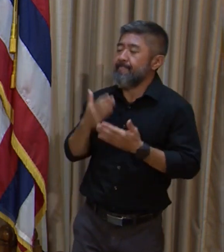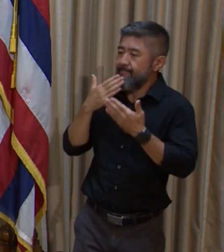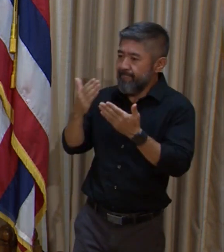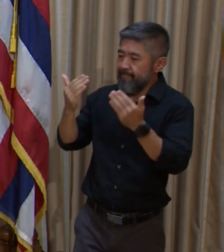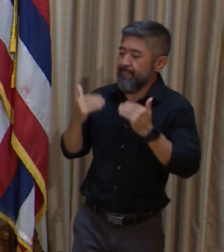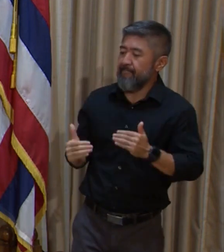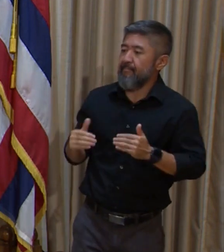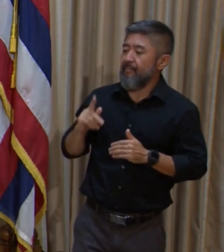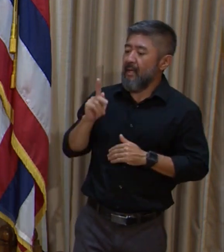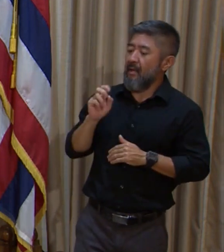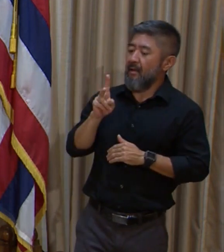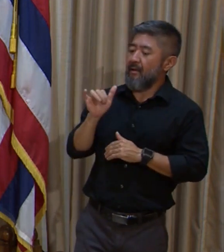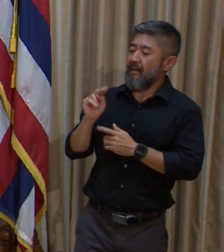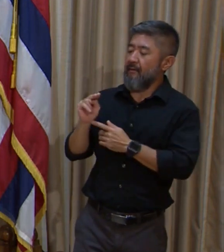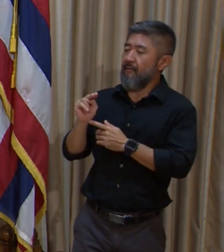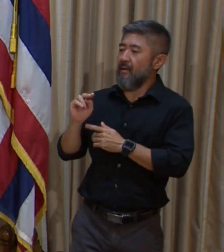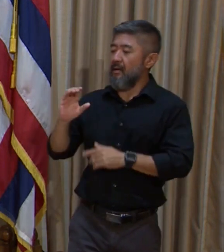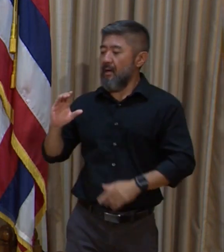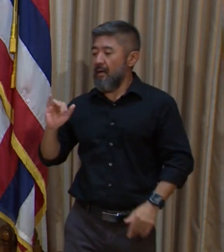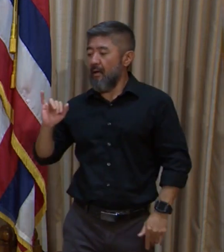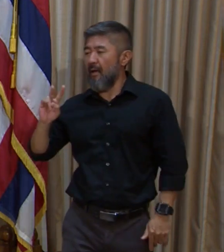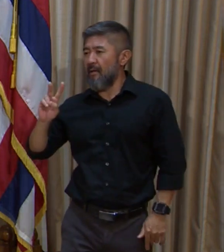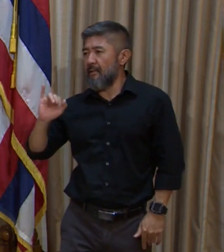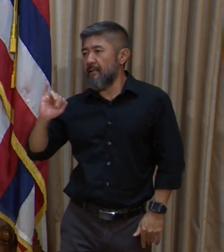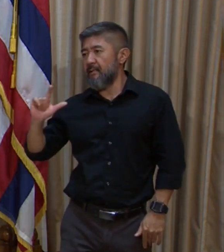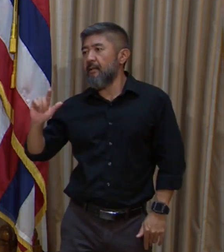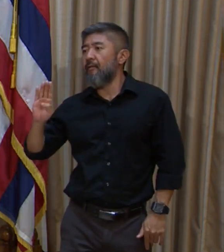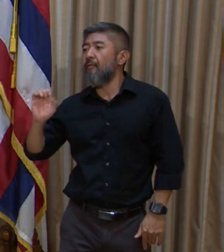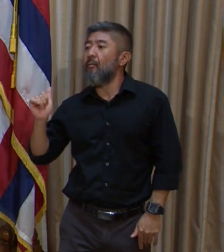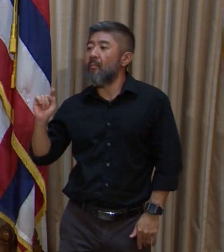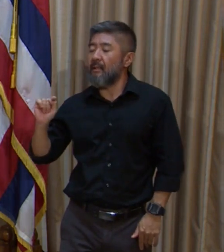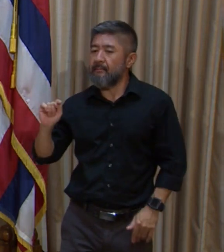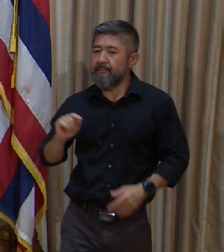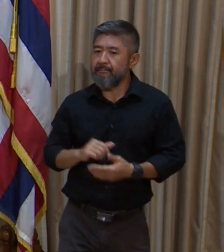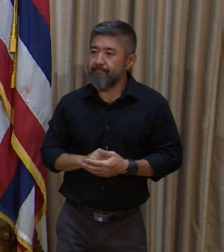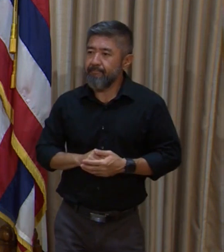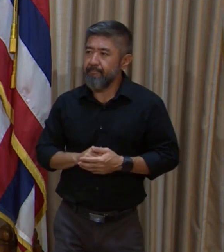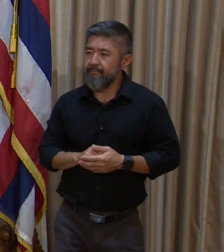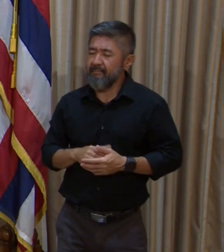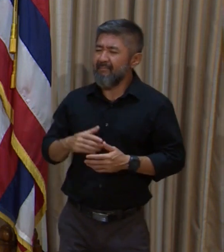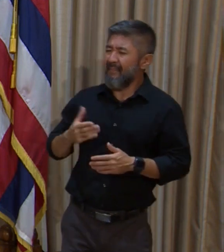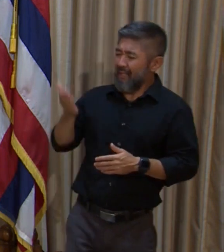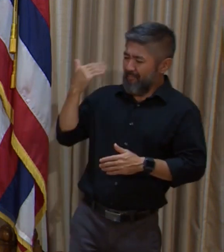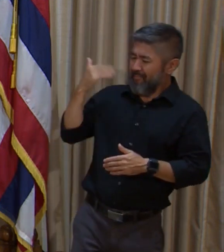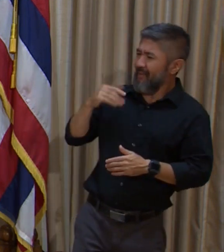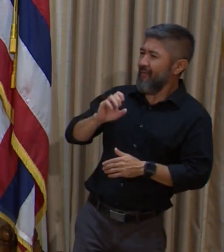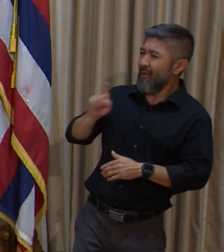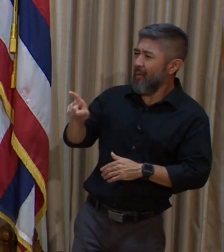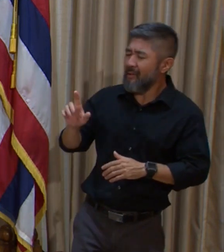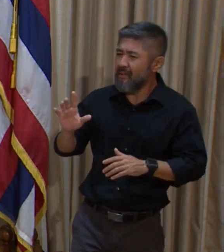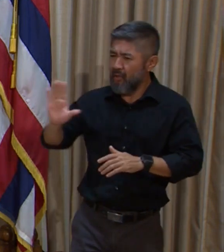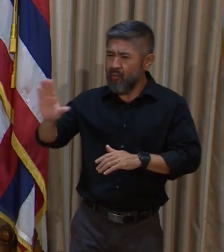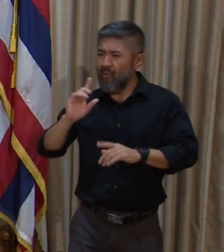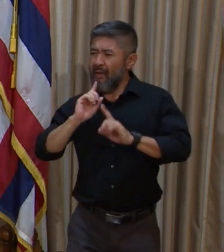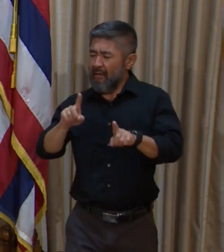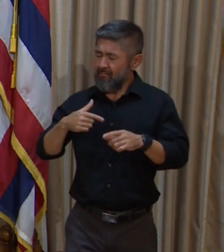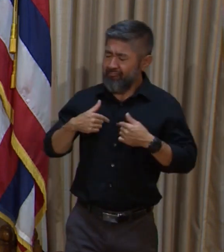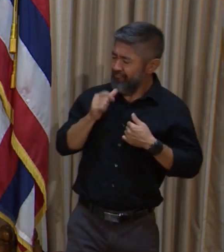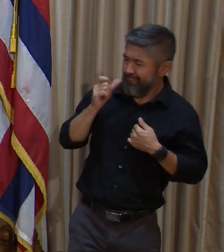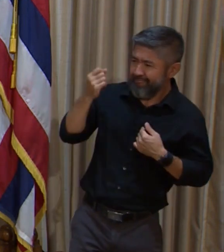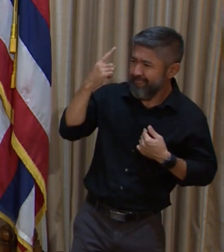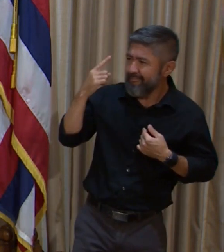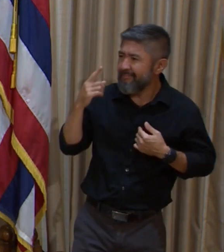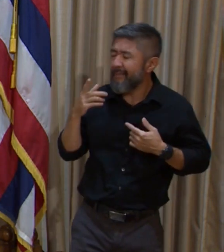Dayton, Civil Beat. Kevin? Governor, again, I'm sorry, following up on my earlier question, I'm afraid I don't understand your answer. Are you